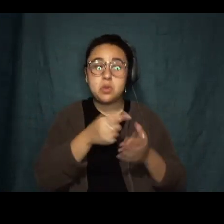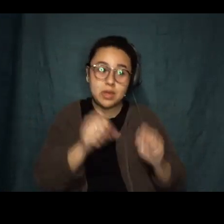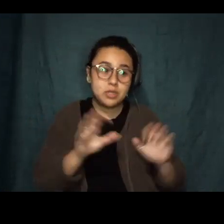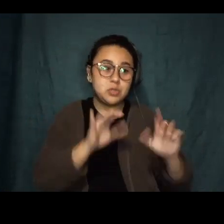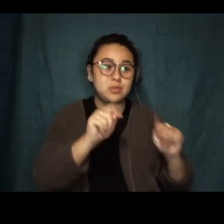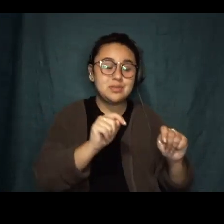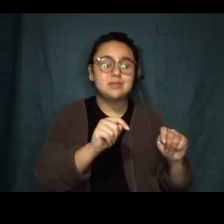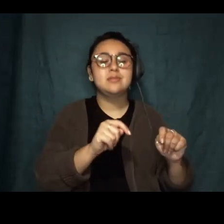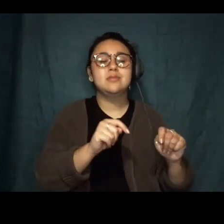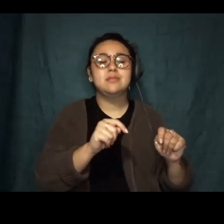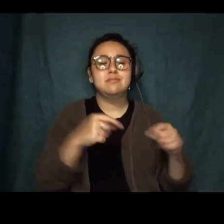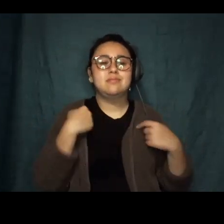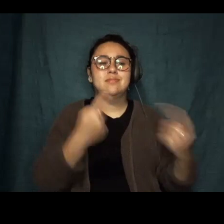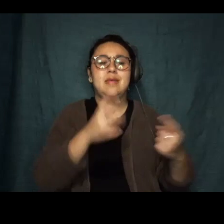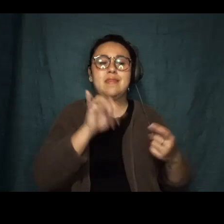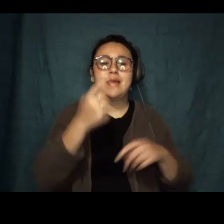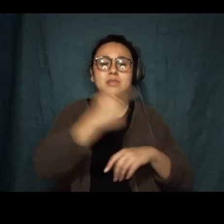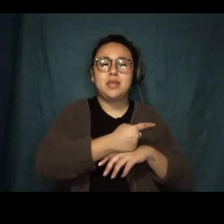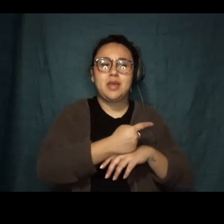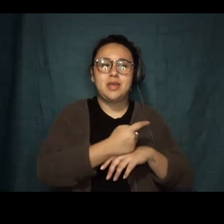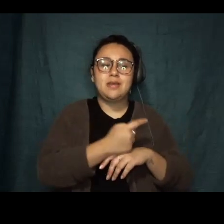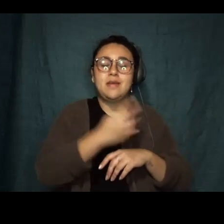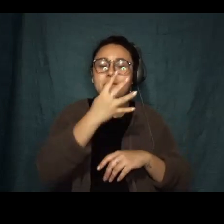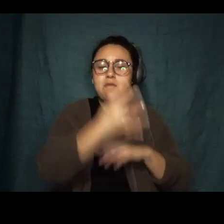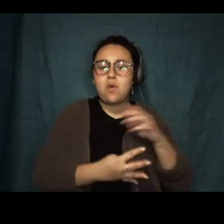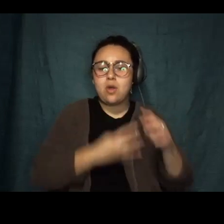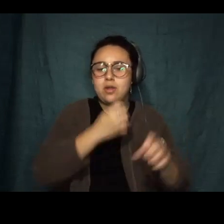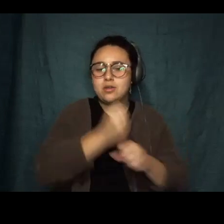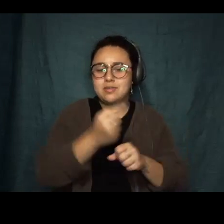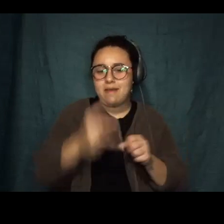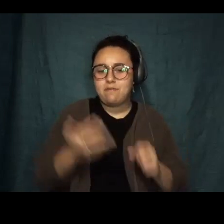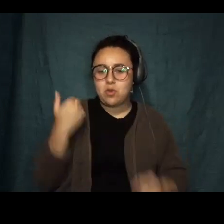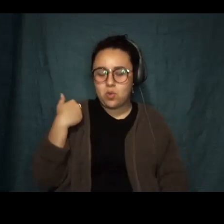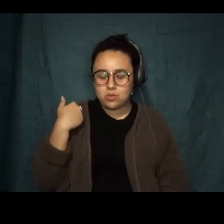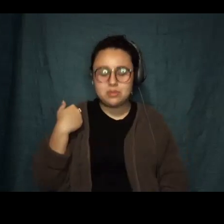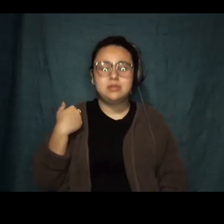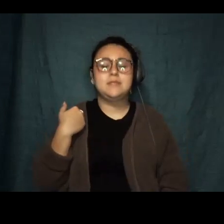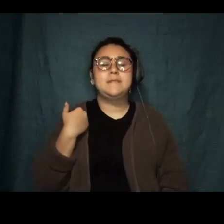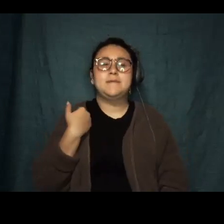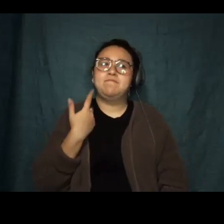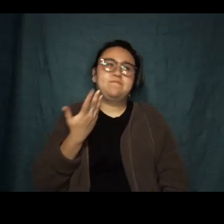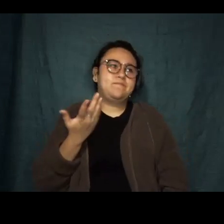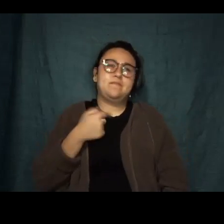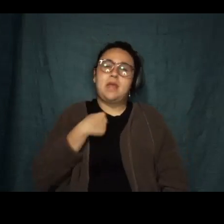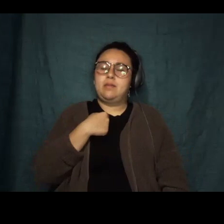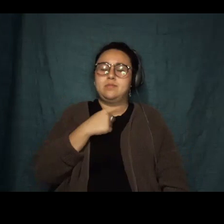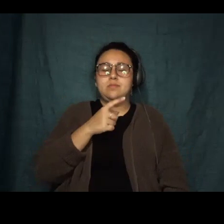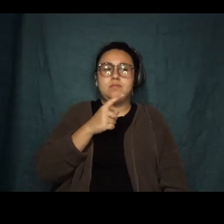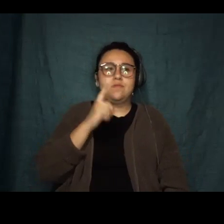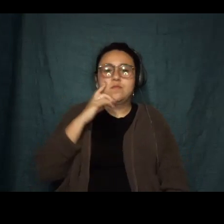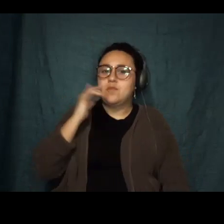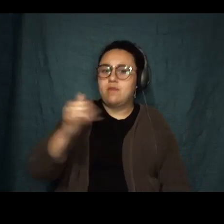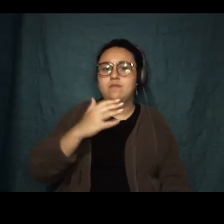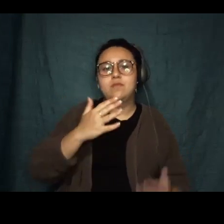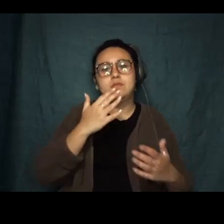since that day four and half years ago and I am endlessly and forever grateful for her